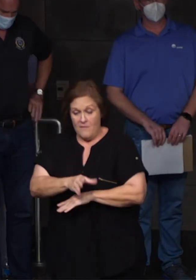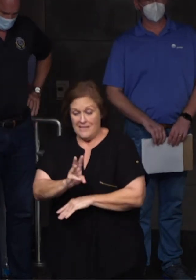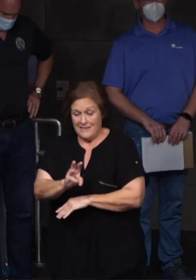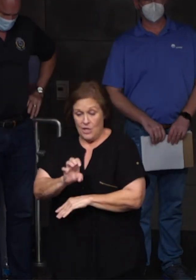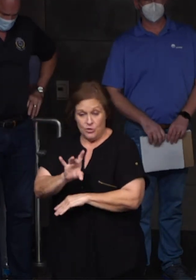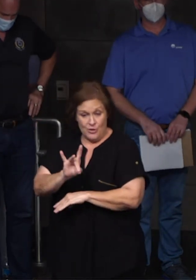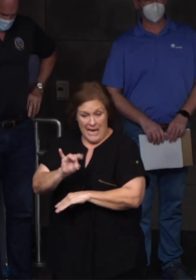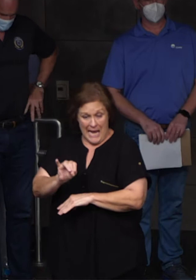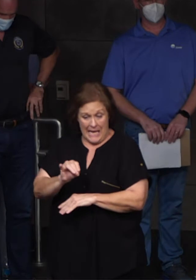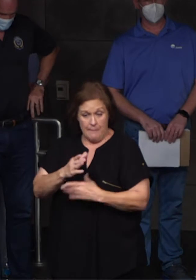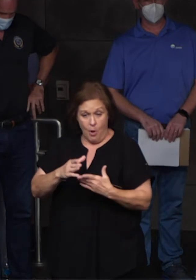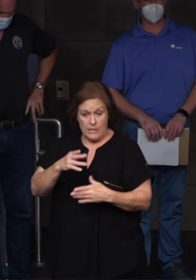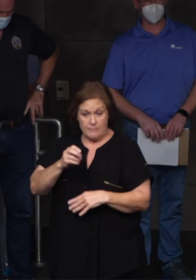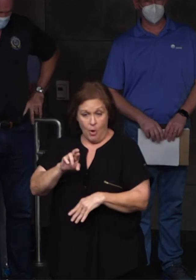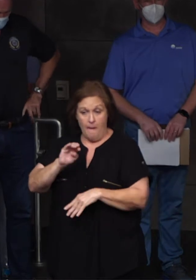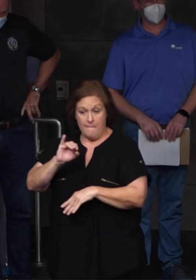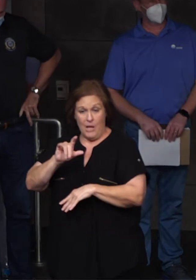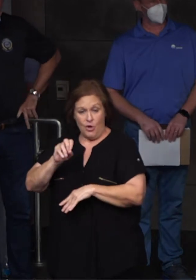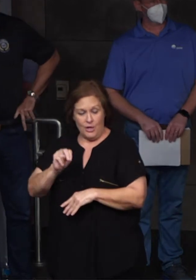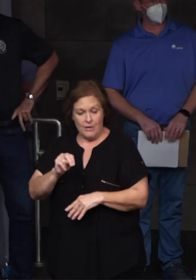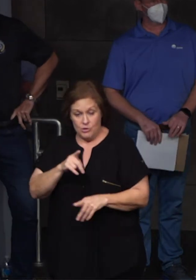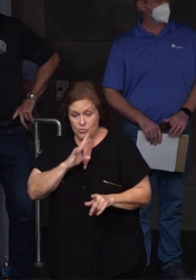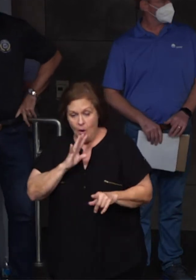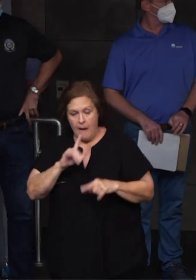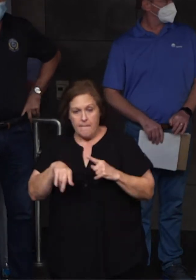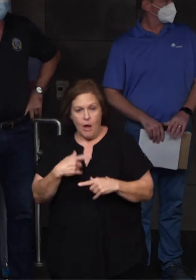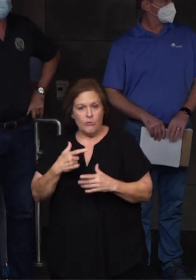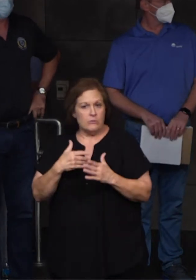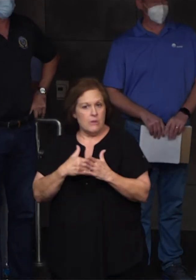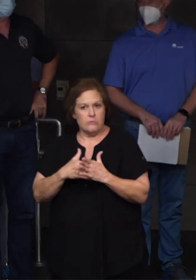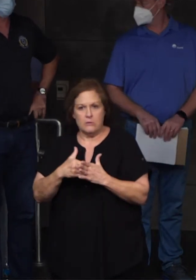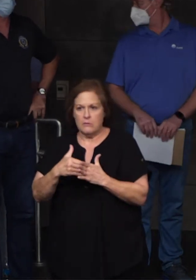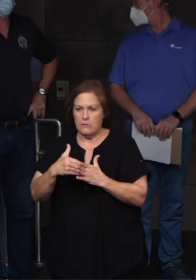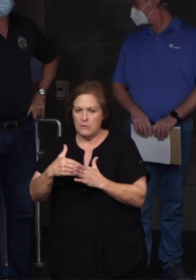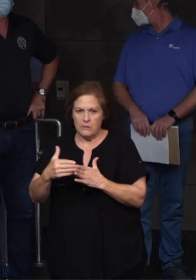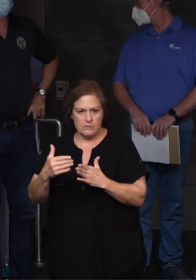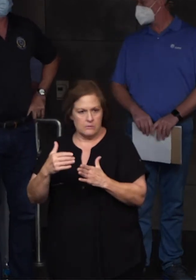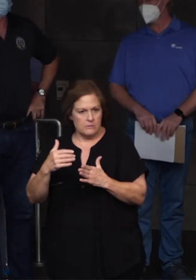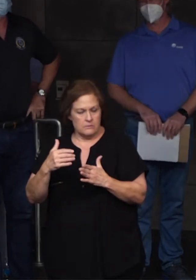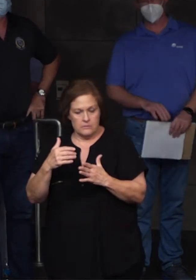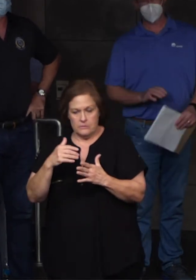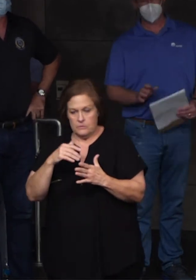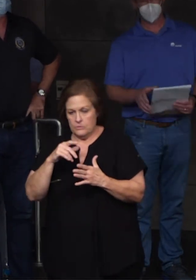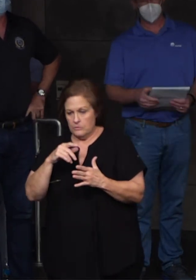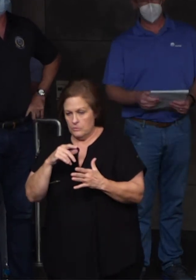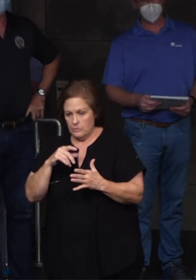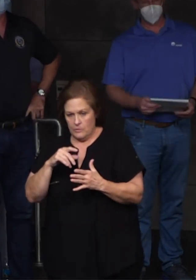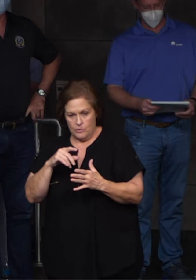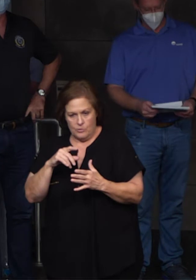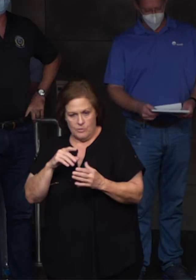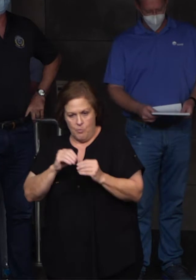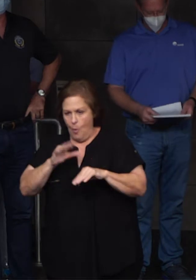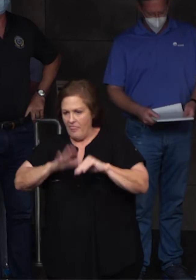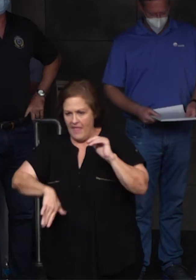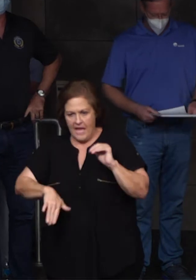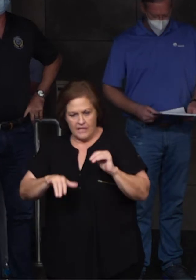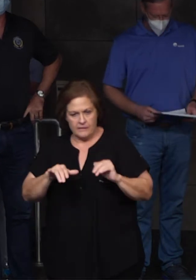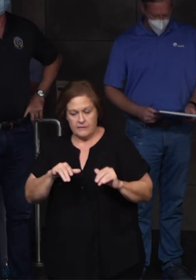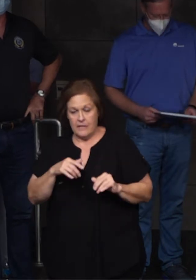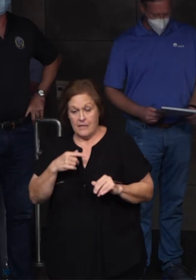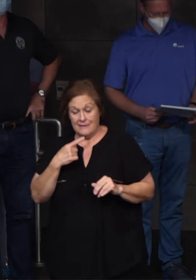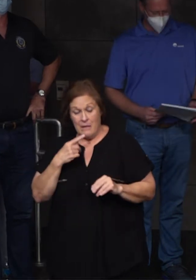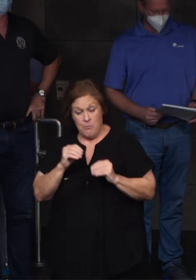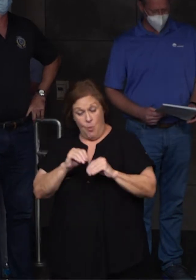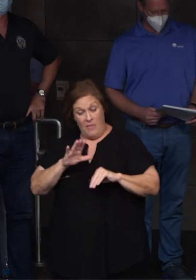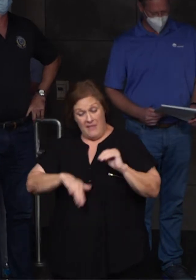parts per million. So we're talking hundreds and hundreds of times over where we should be. And I said 50 in